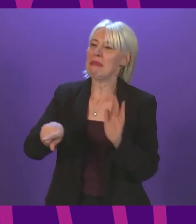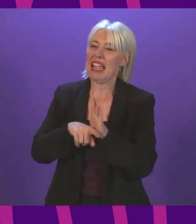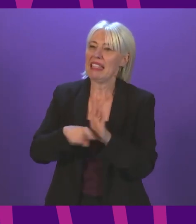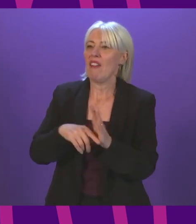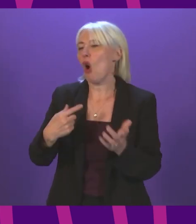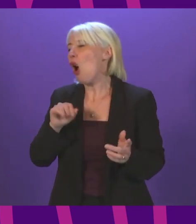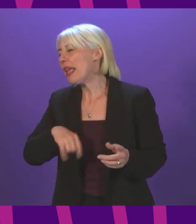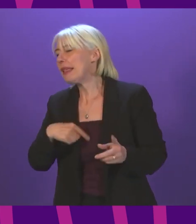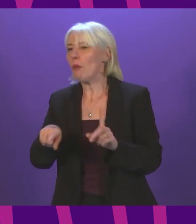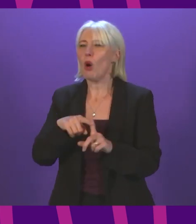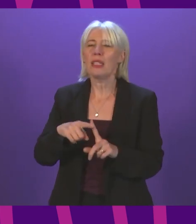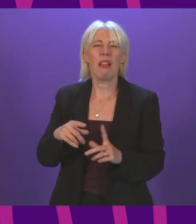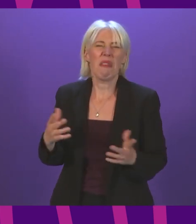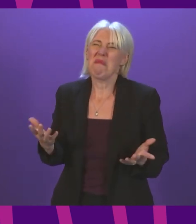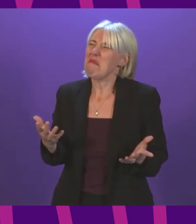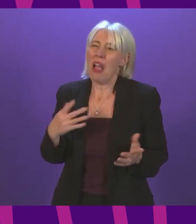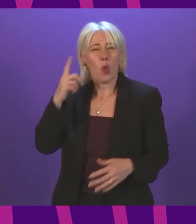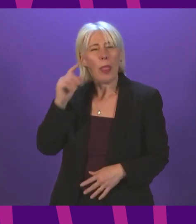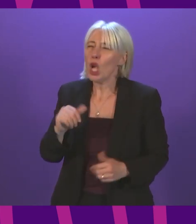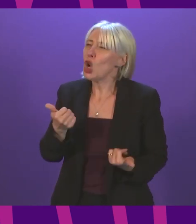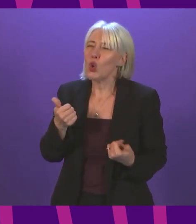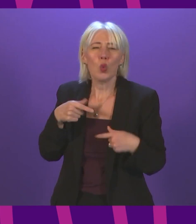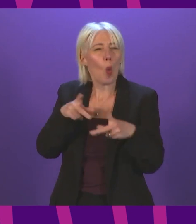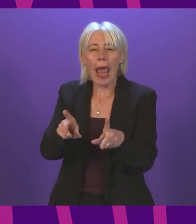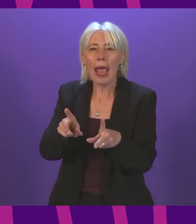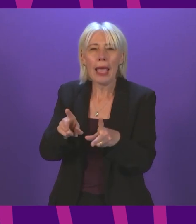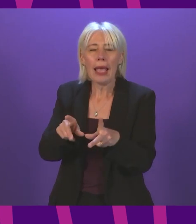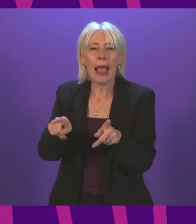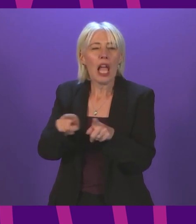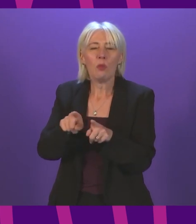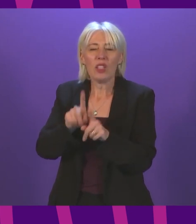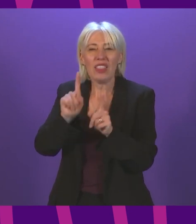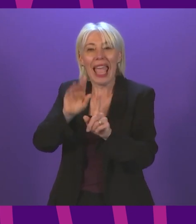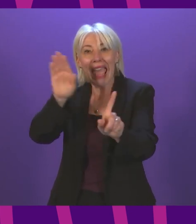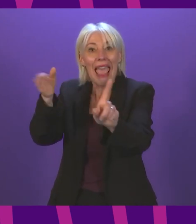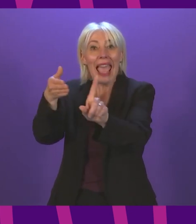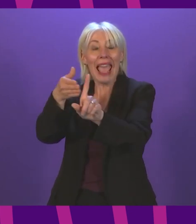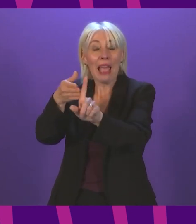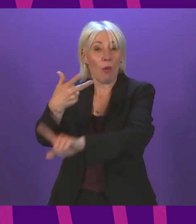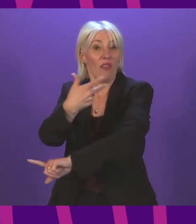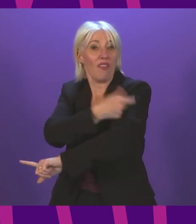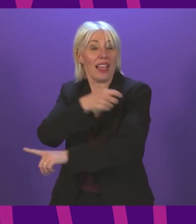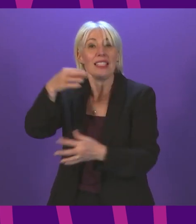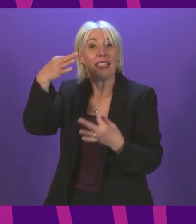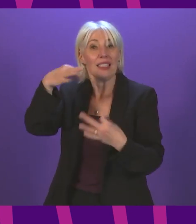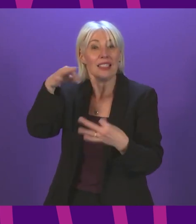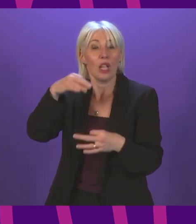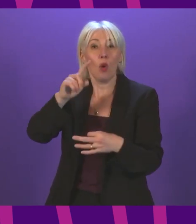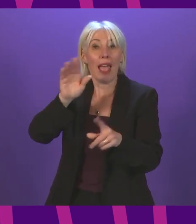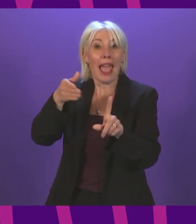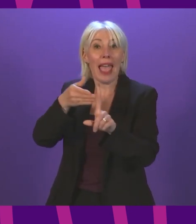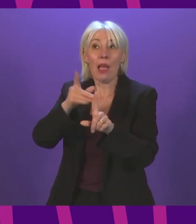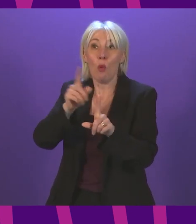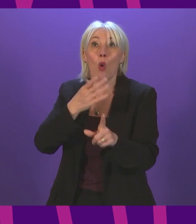we consider not be the best approach, but it would also undermine one of the central objectives of the vaccine certification scheme, which is to